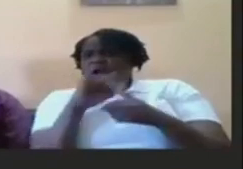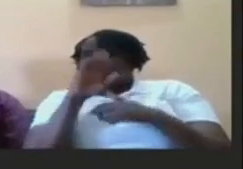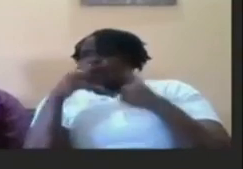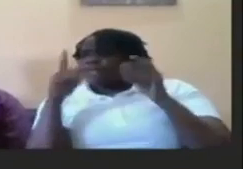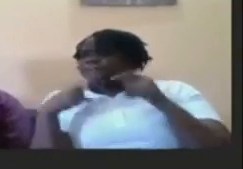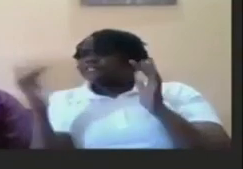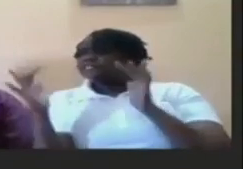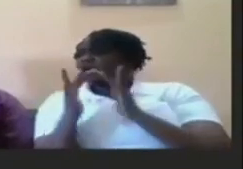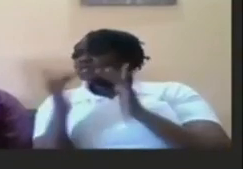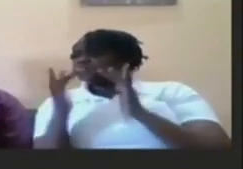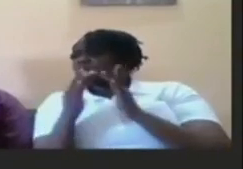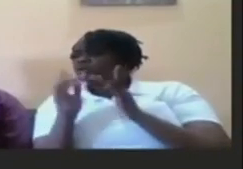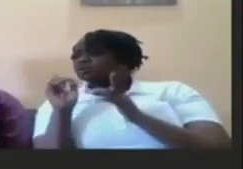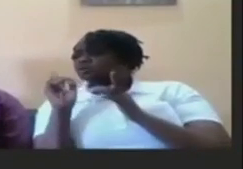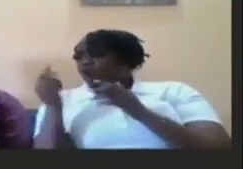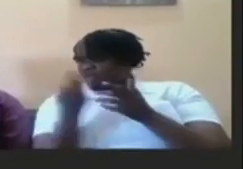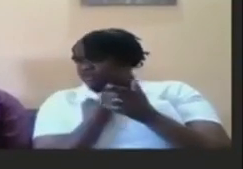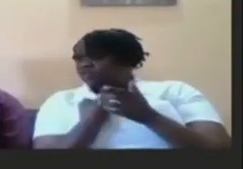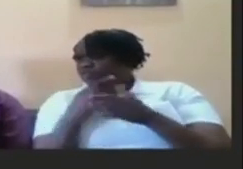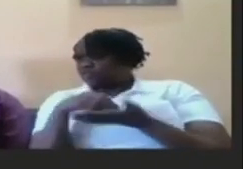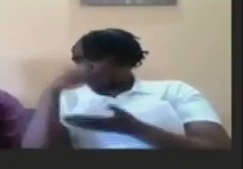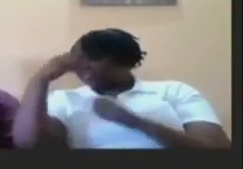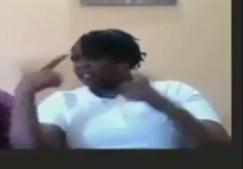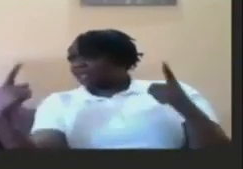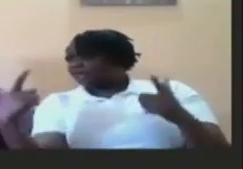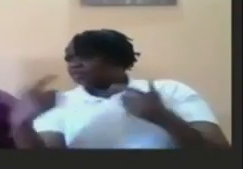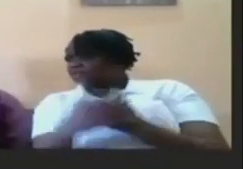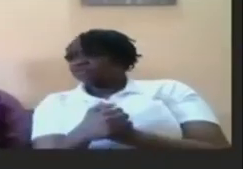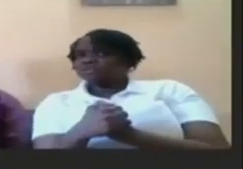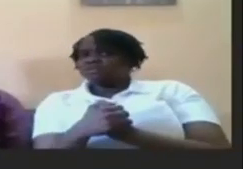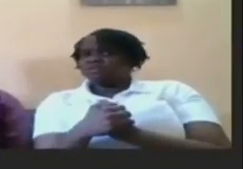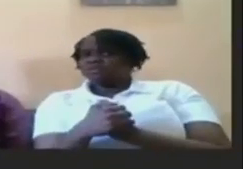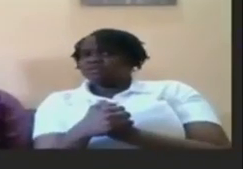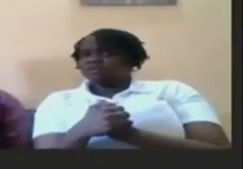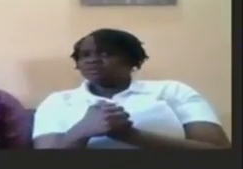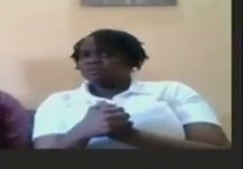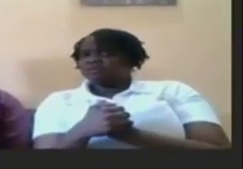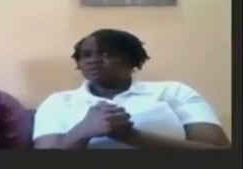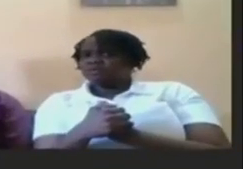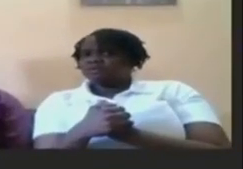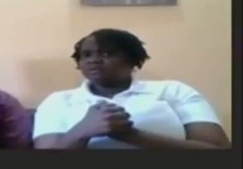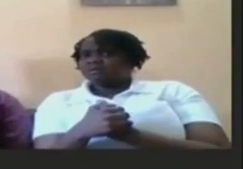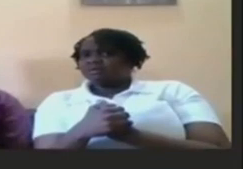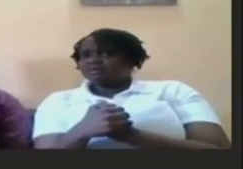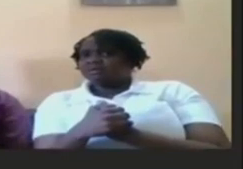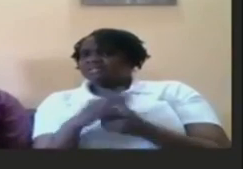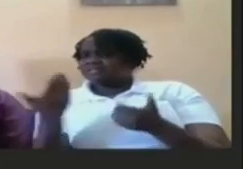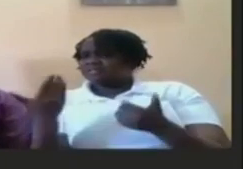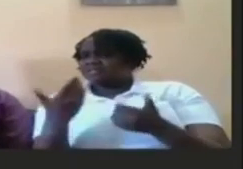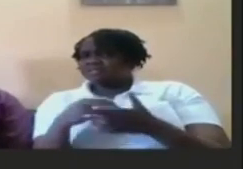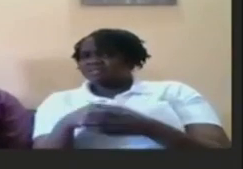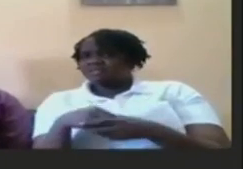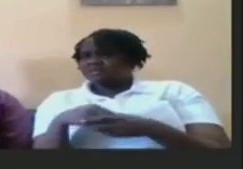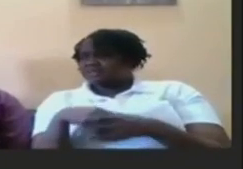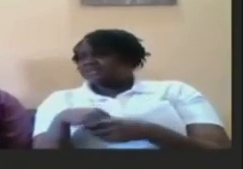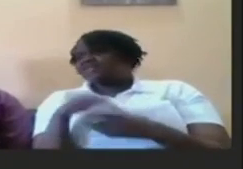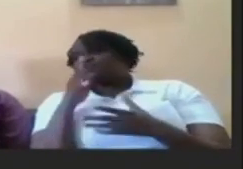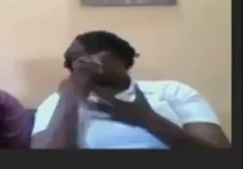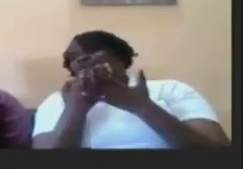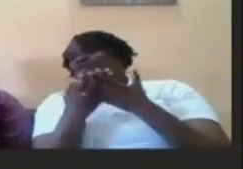you guys to learn sign language and i am out because to god and please say goodbye and how do